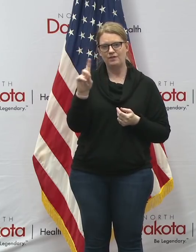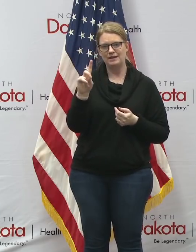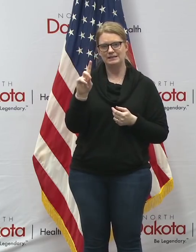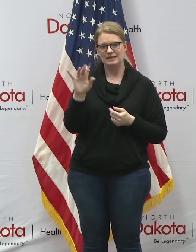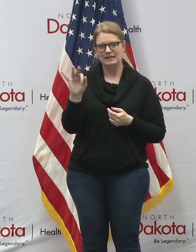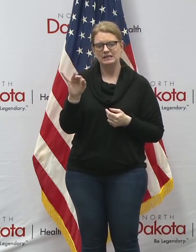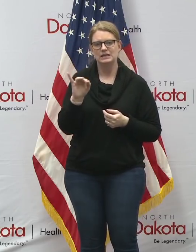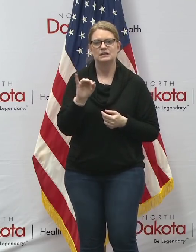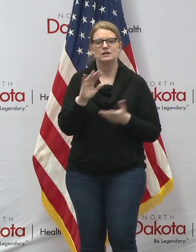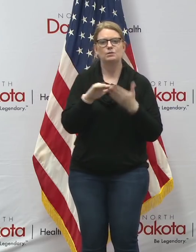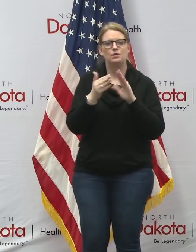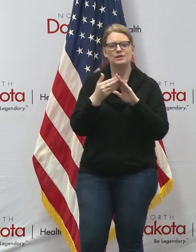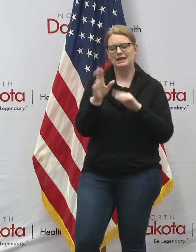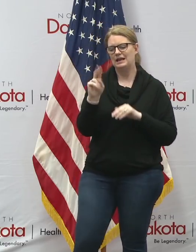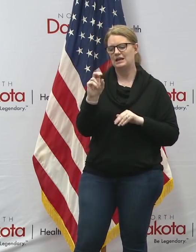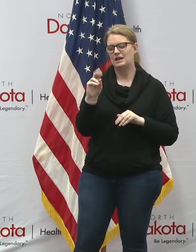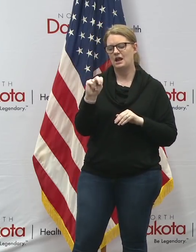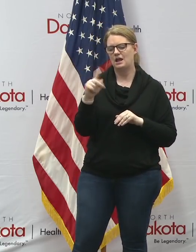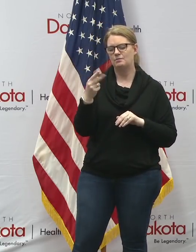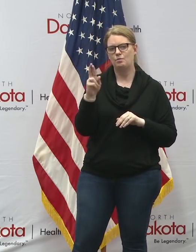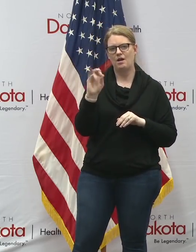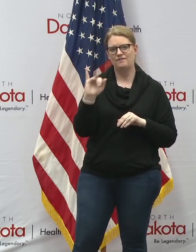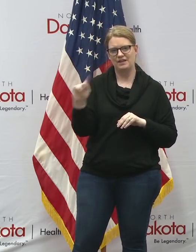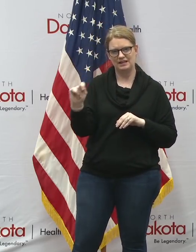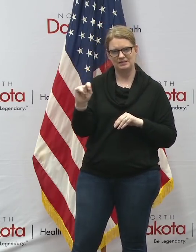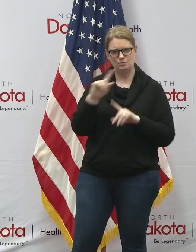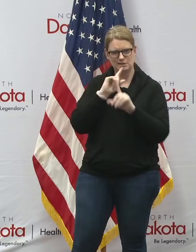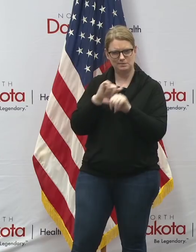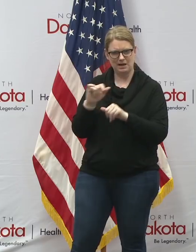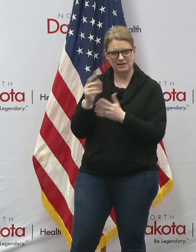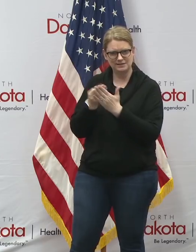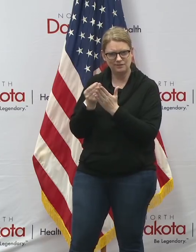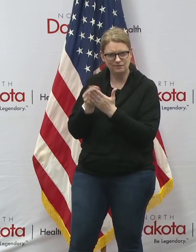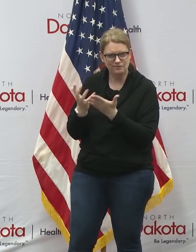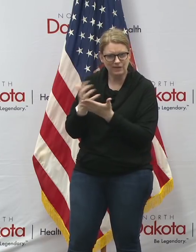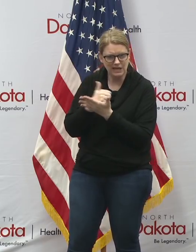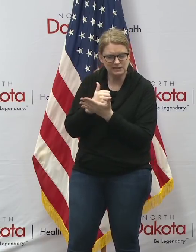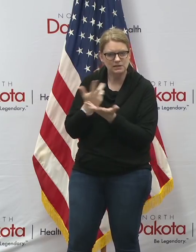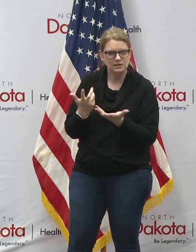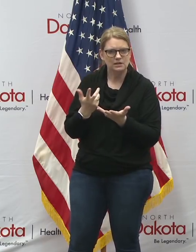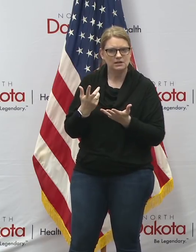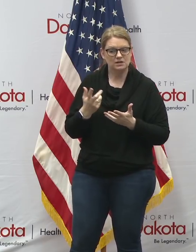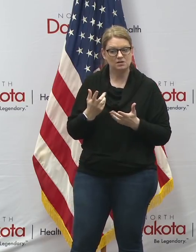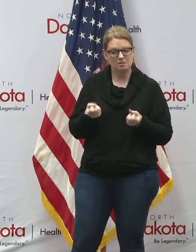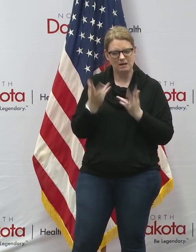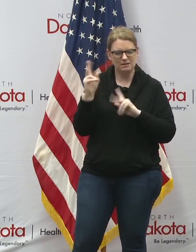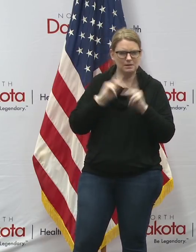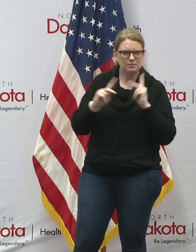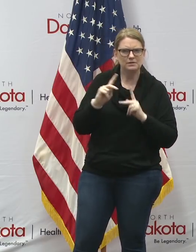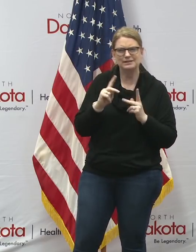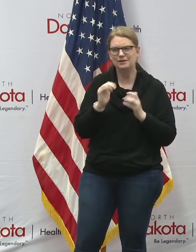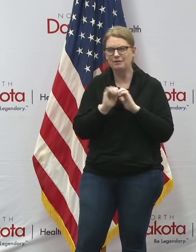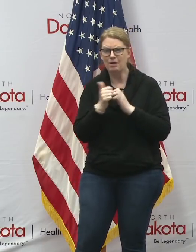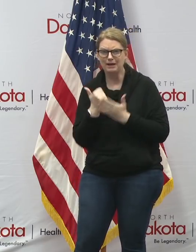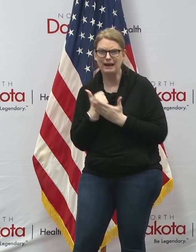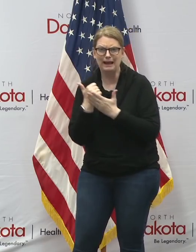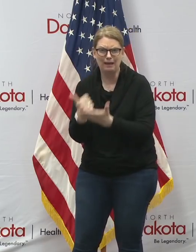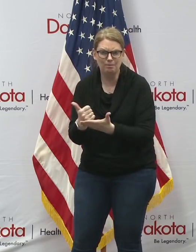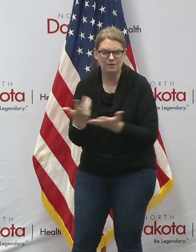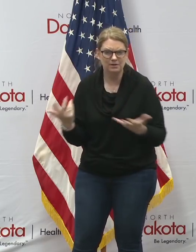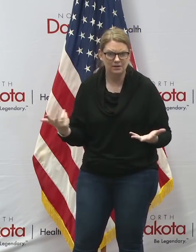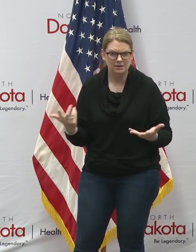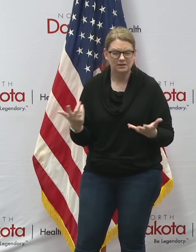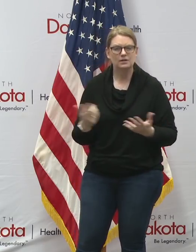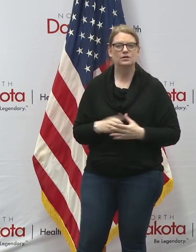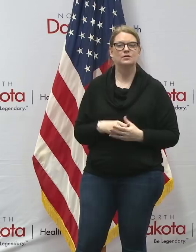non-profit response fund we know that many north dakotans are looking for ways to help fellow north dakotans during this crisis and the best